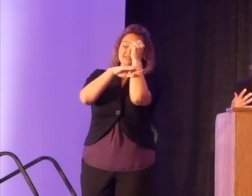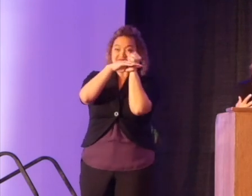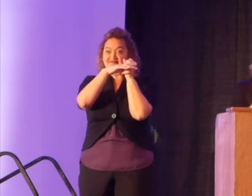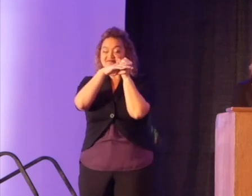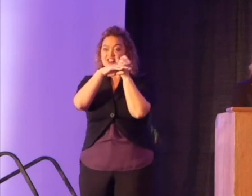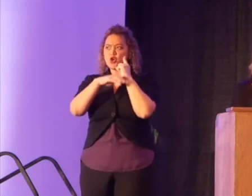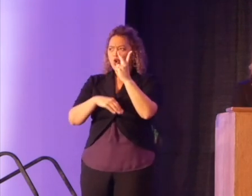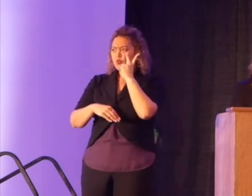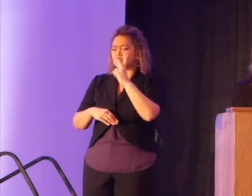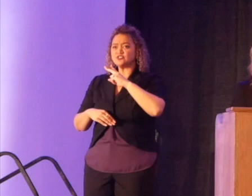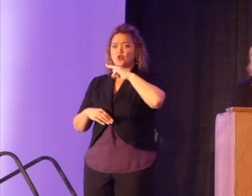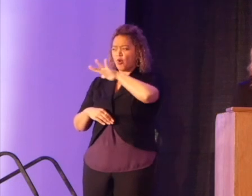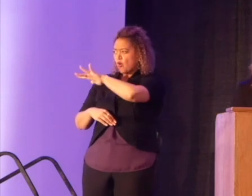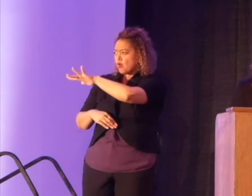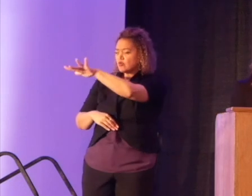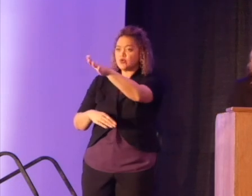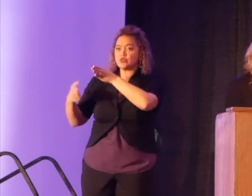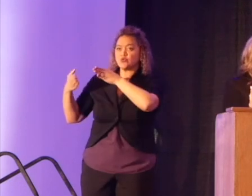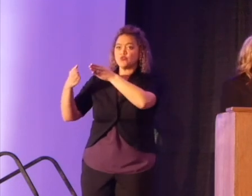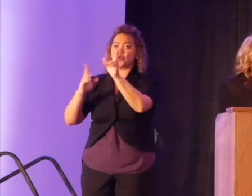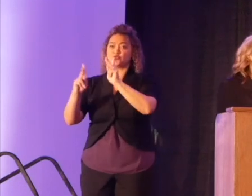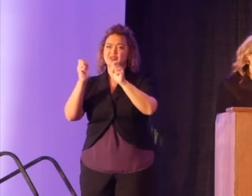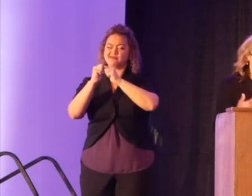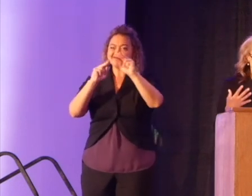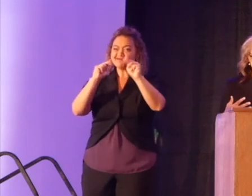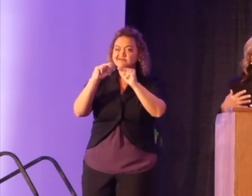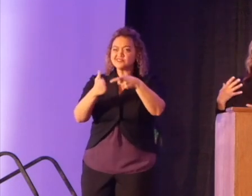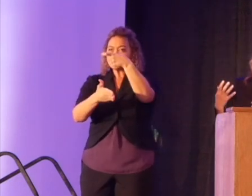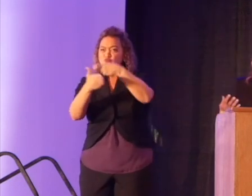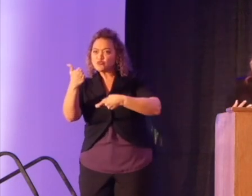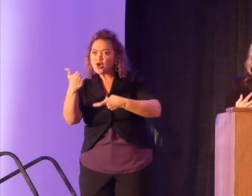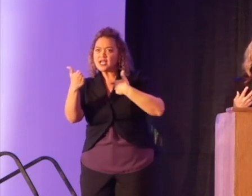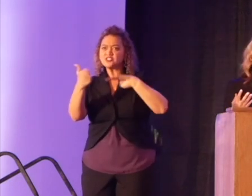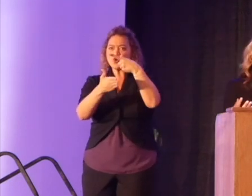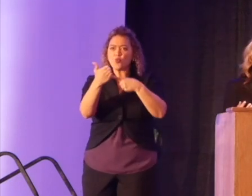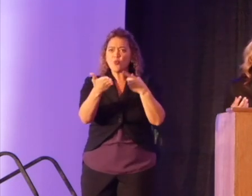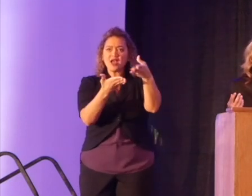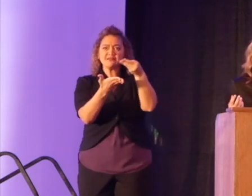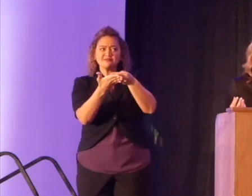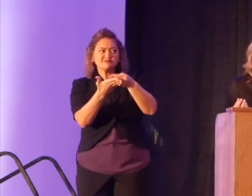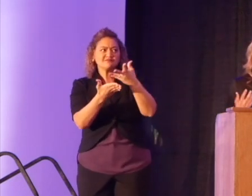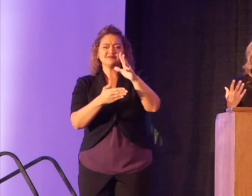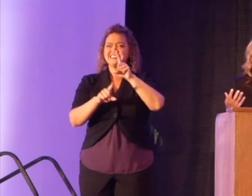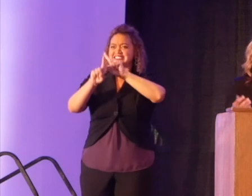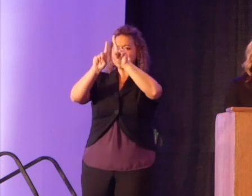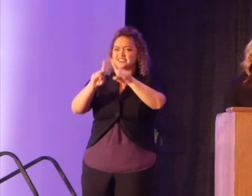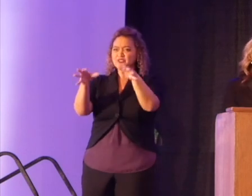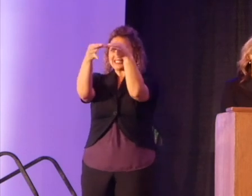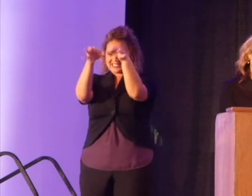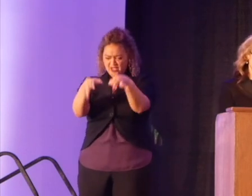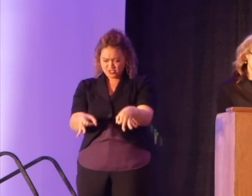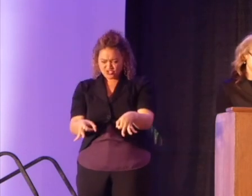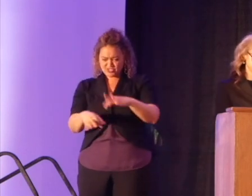we took in the dirt roads, packed with people negotiating over prices in Amharic, Oramifo, Somali, Arabic, and several